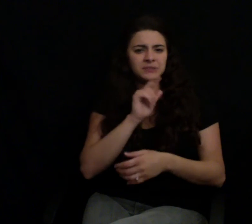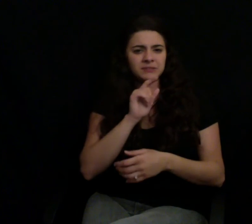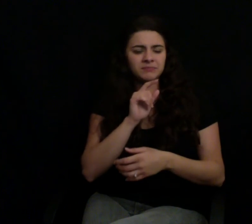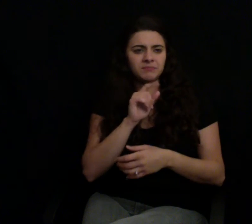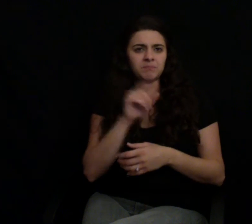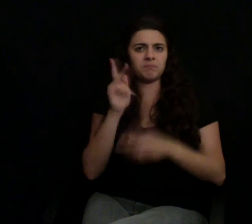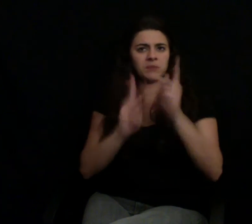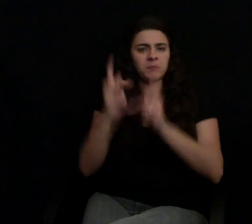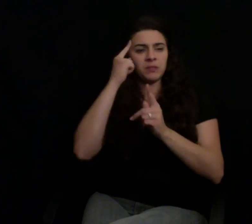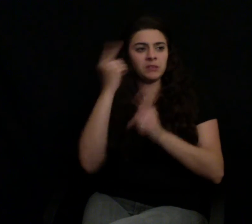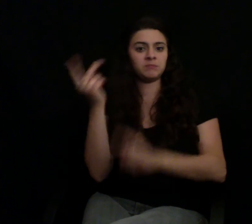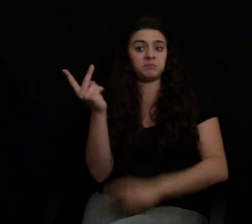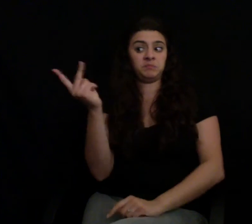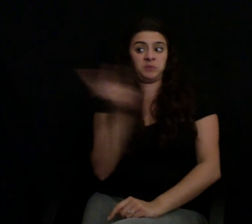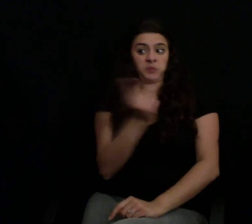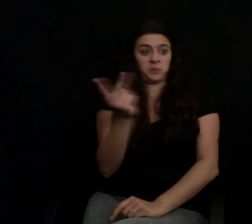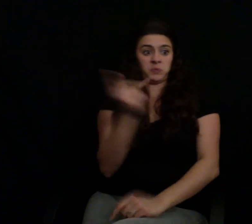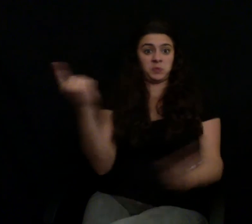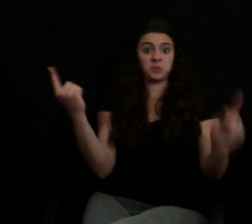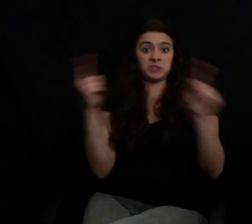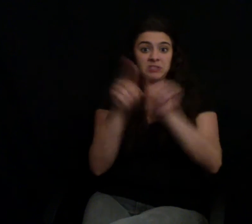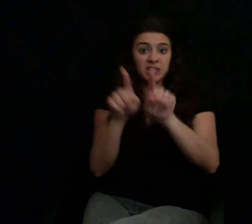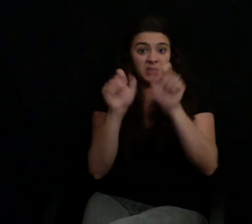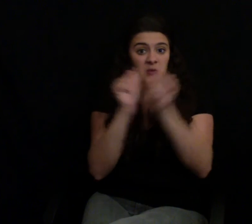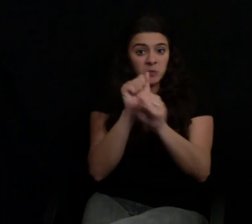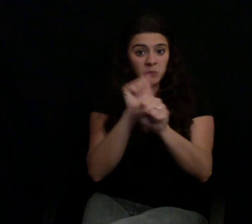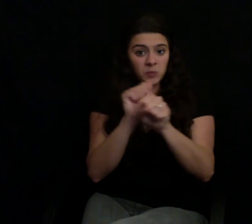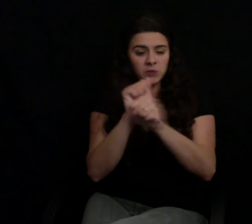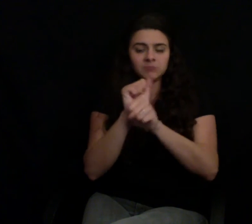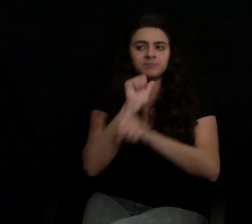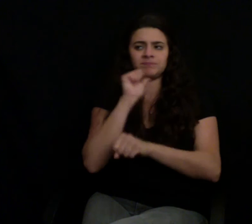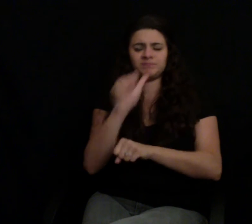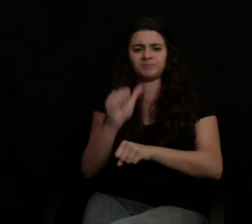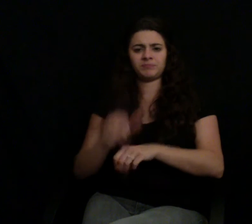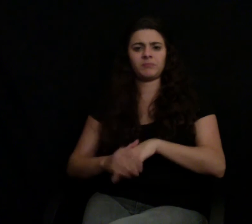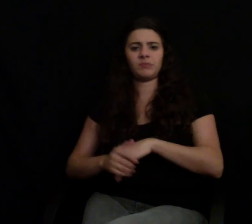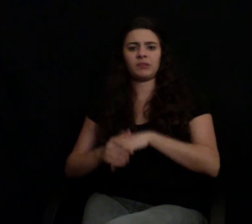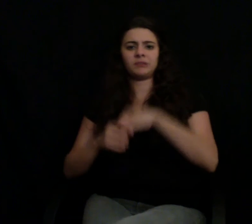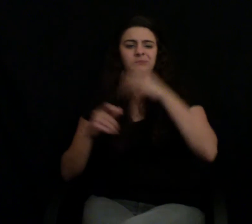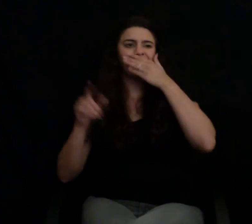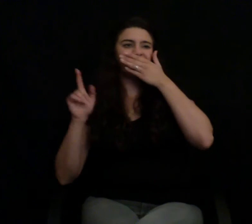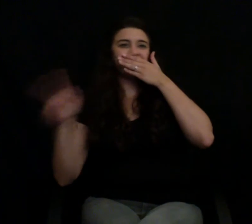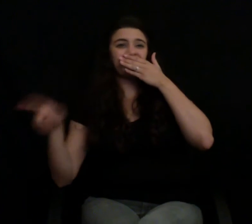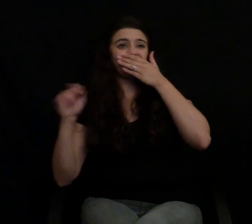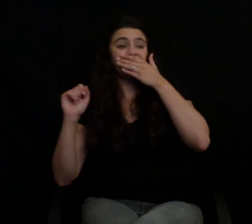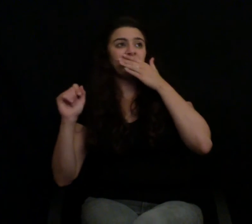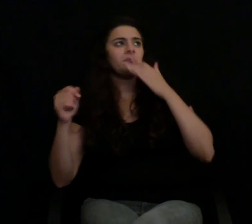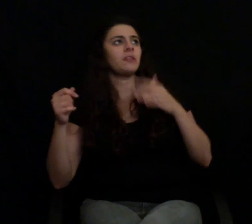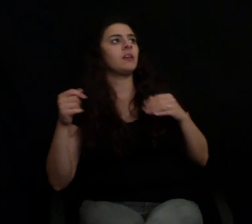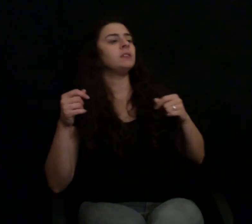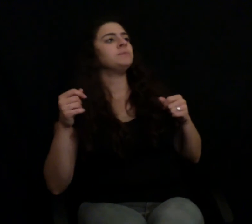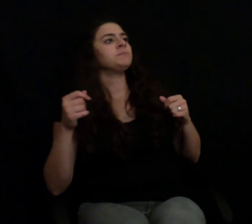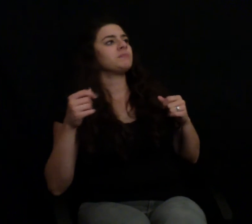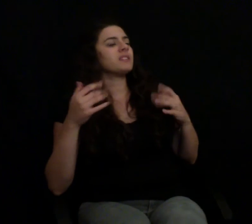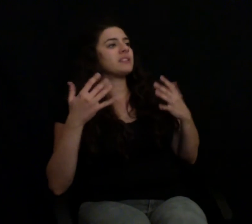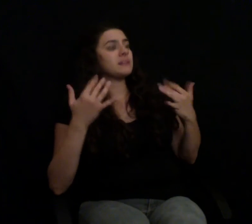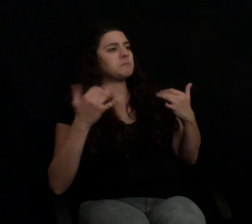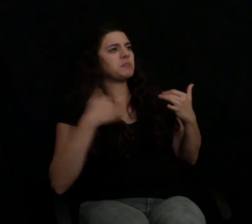Going back to the animal welfare, and I've learned some of this, Leah. I'll be honest with you, I wasn't very well versed in it. I just knew it was wrong.